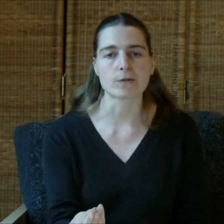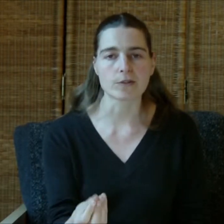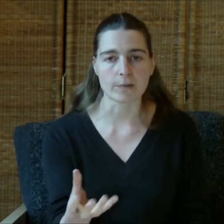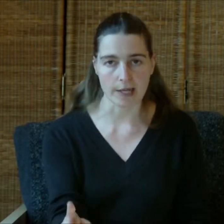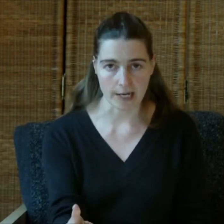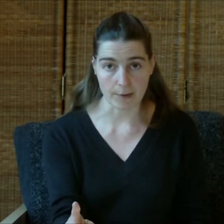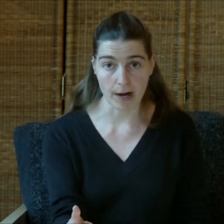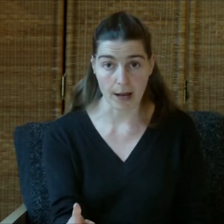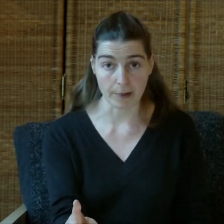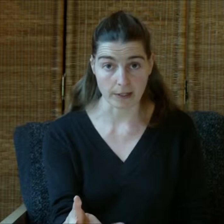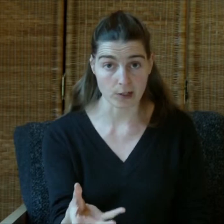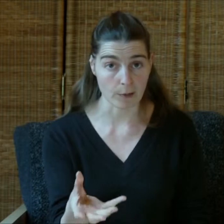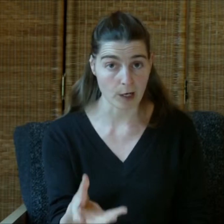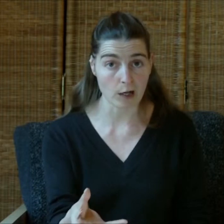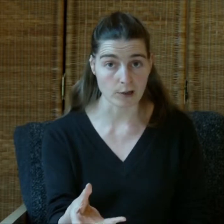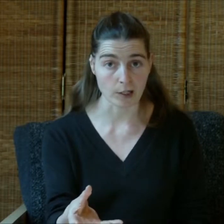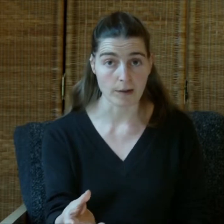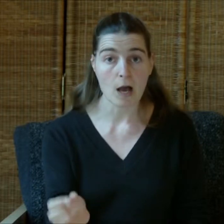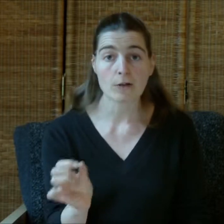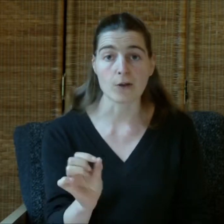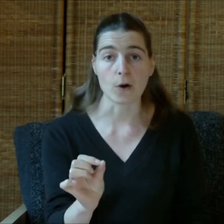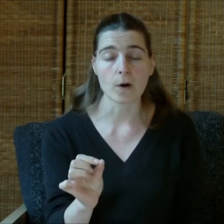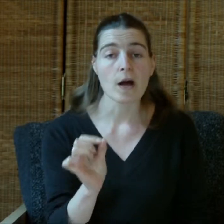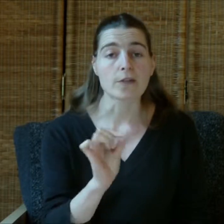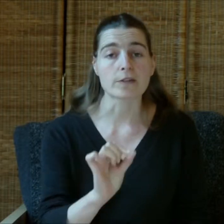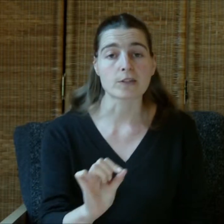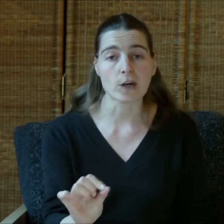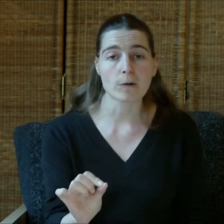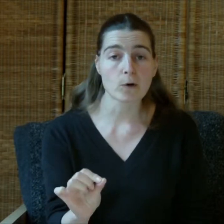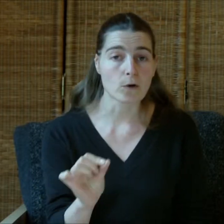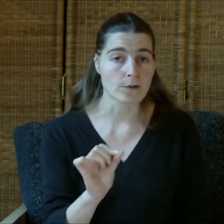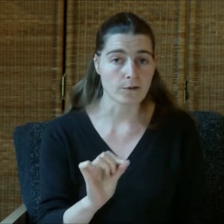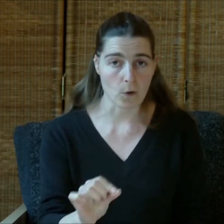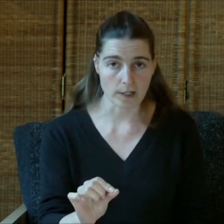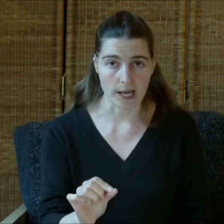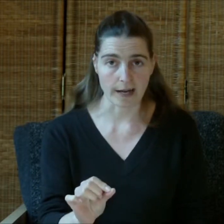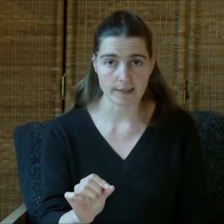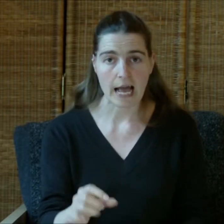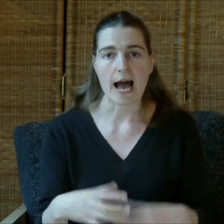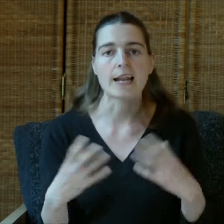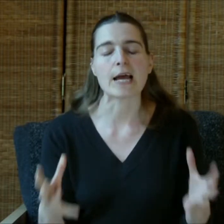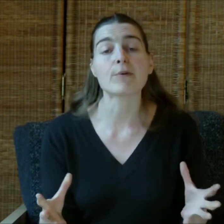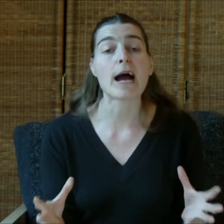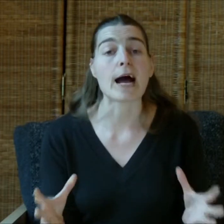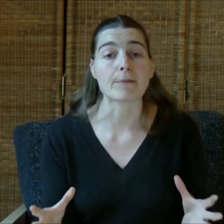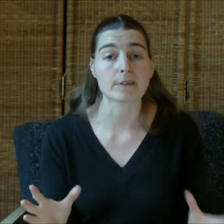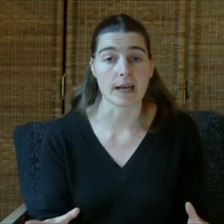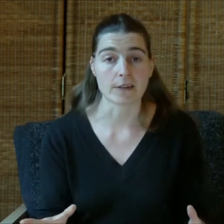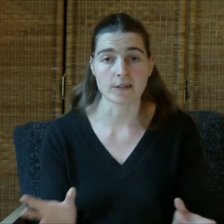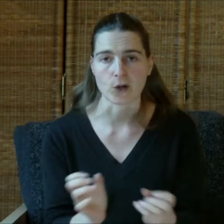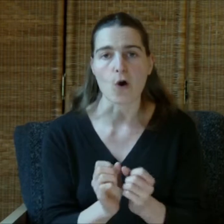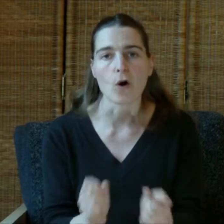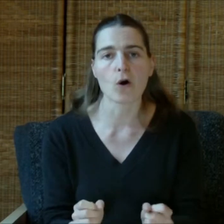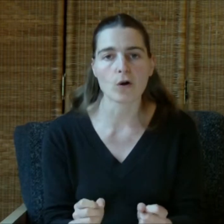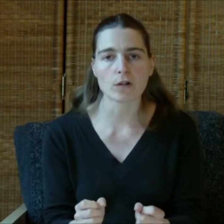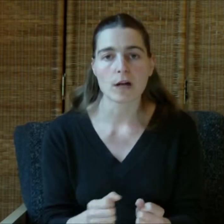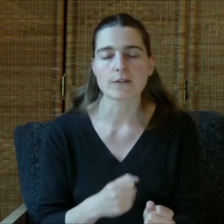some of that Abraham Hicks terminology. So there's a term called the vortex and Abraham says that all the